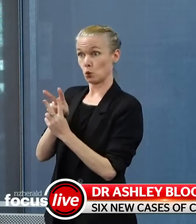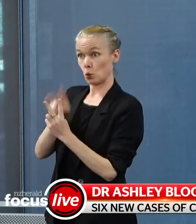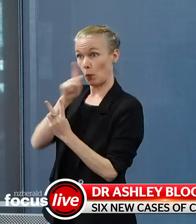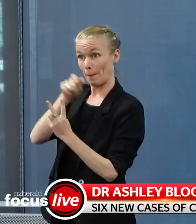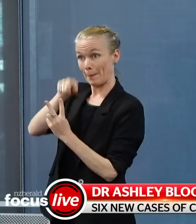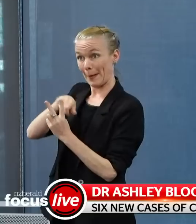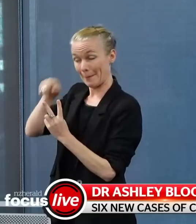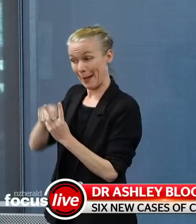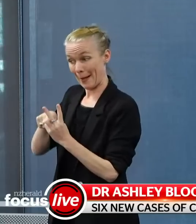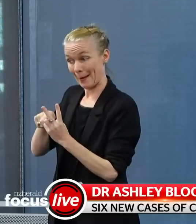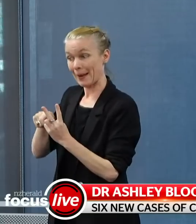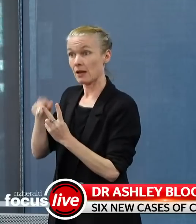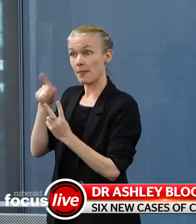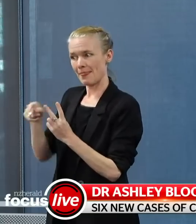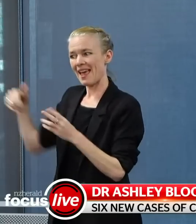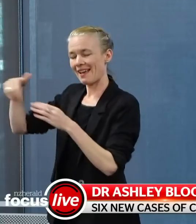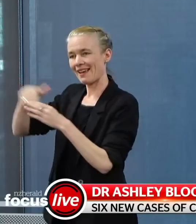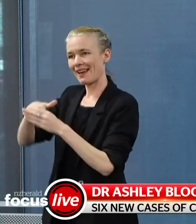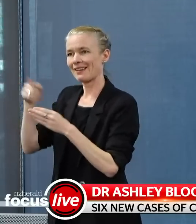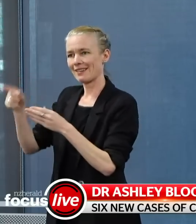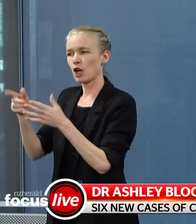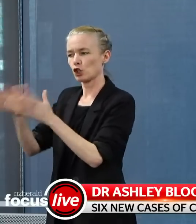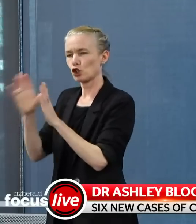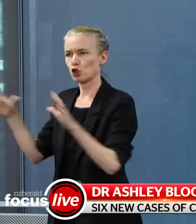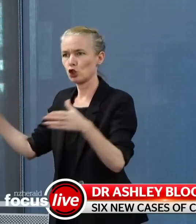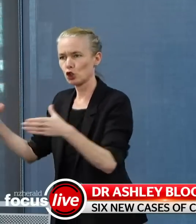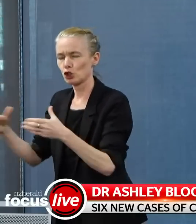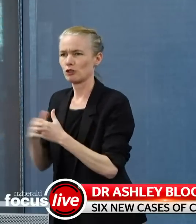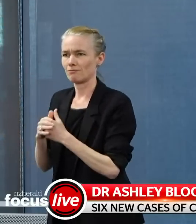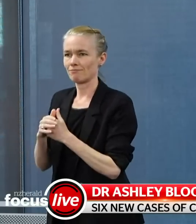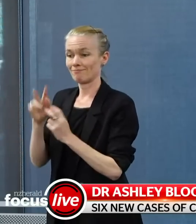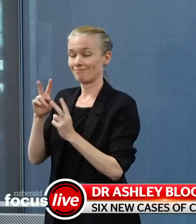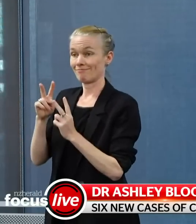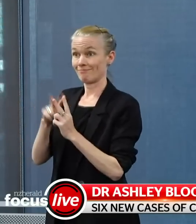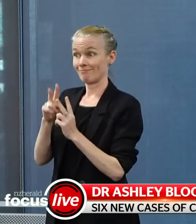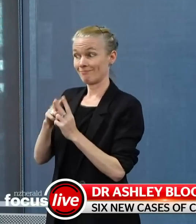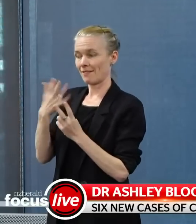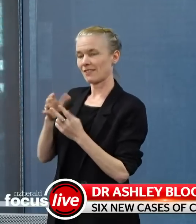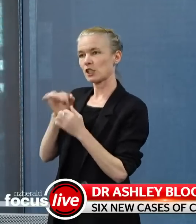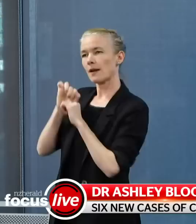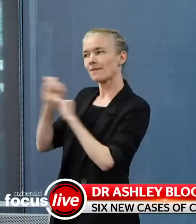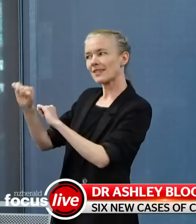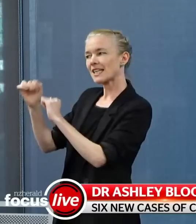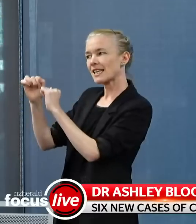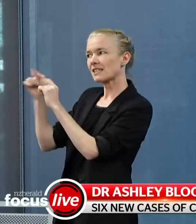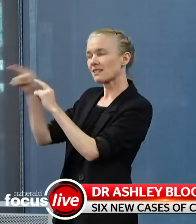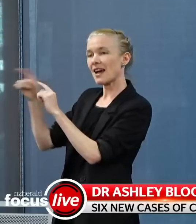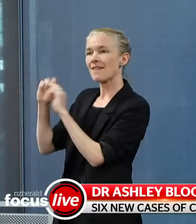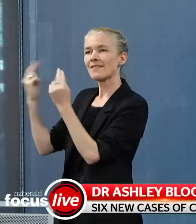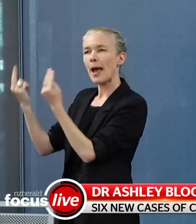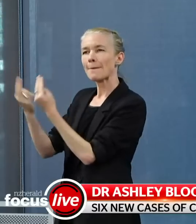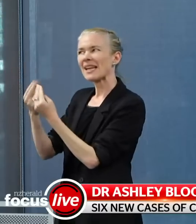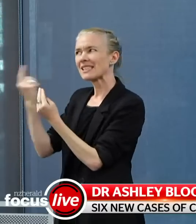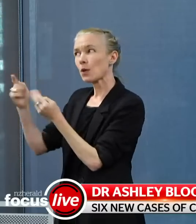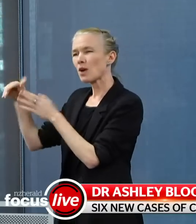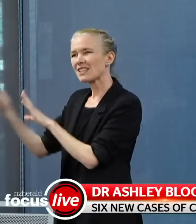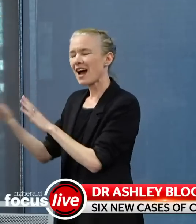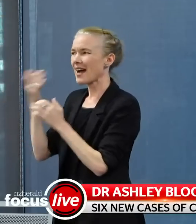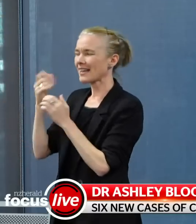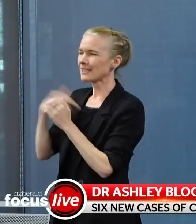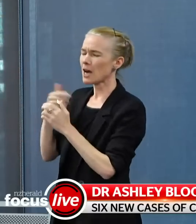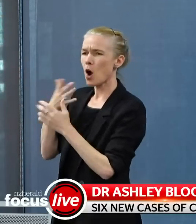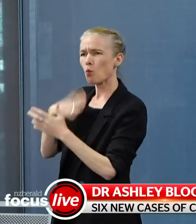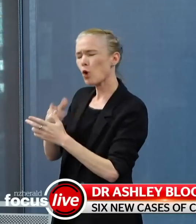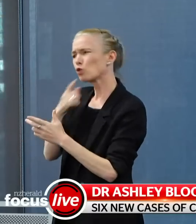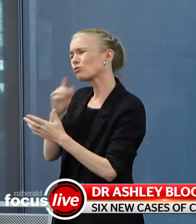grouping, who visited the household of the bereaved person, all the others were not associated